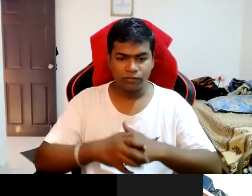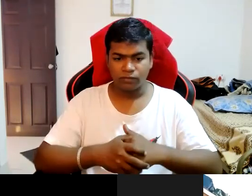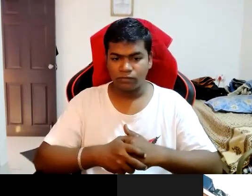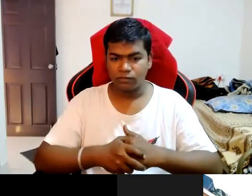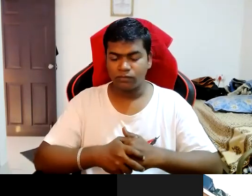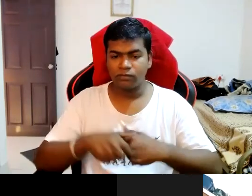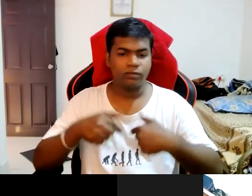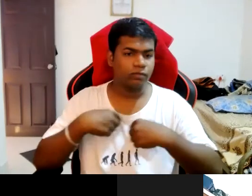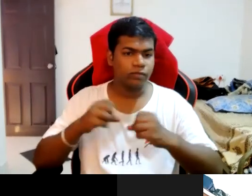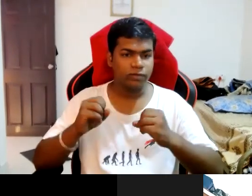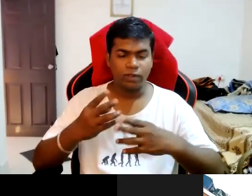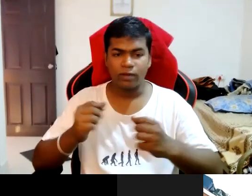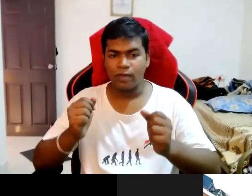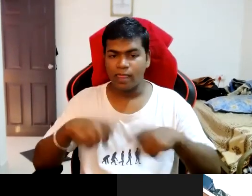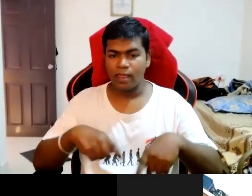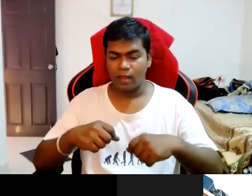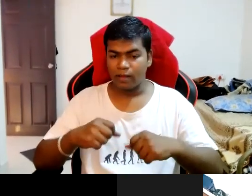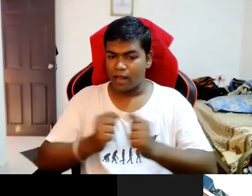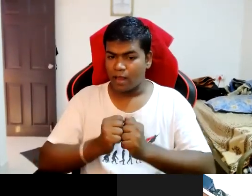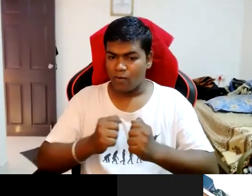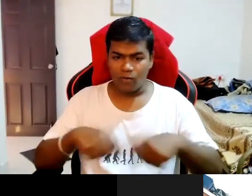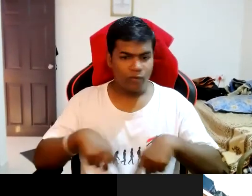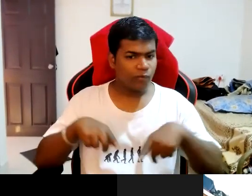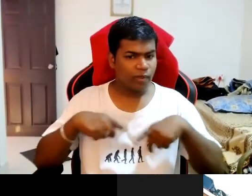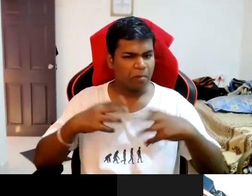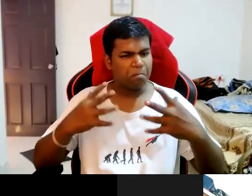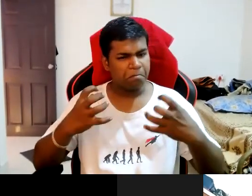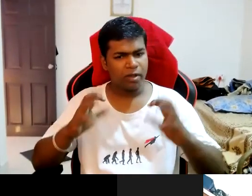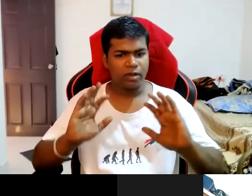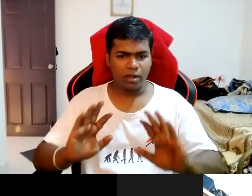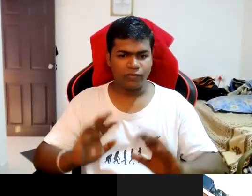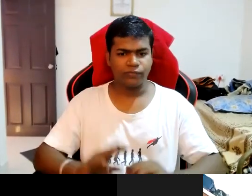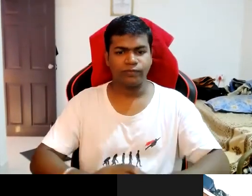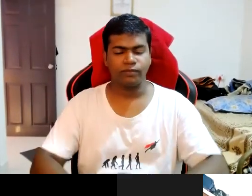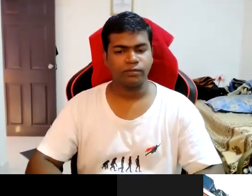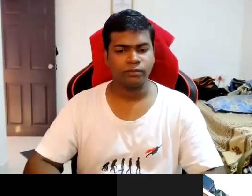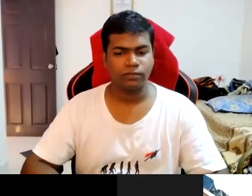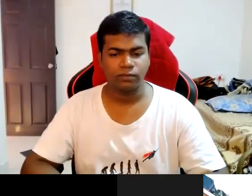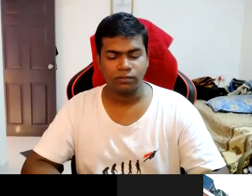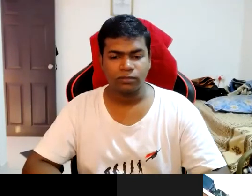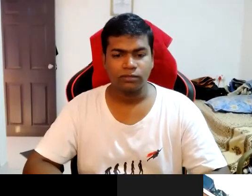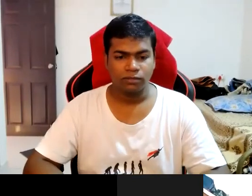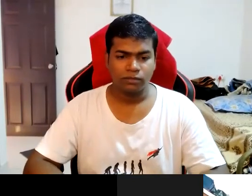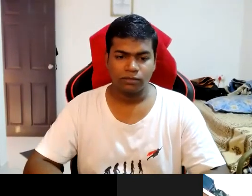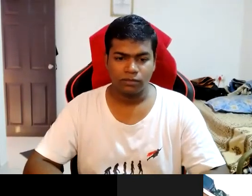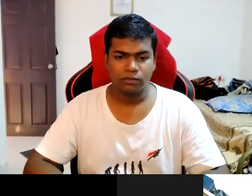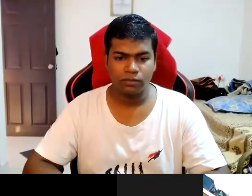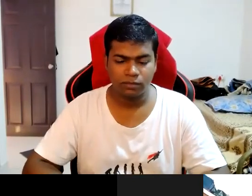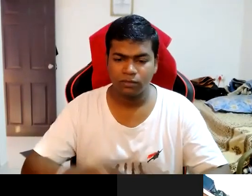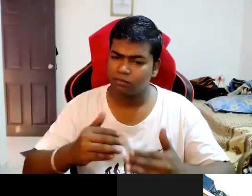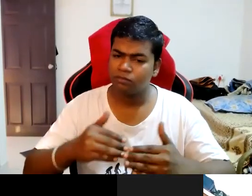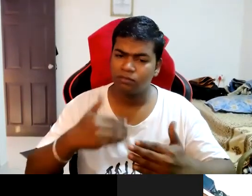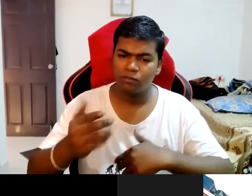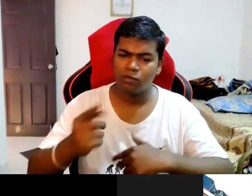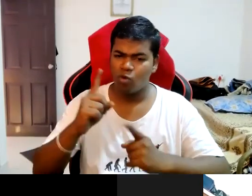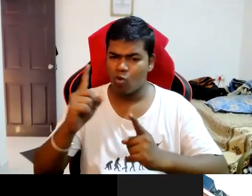started living with that pain so that is the first step for me to get in you know after one